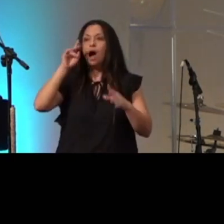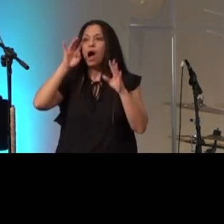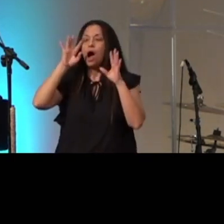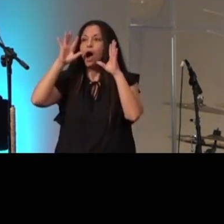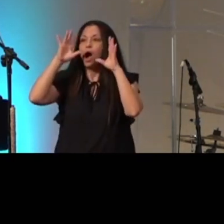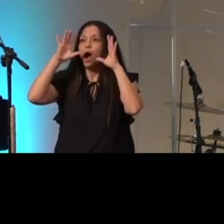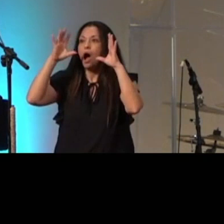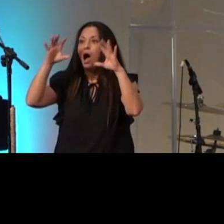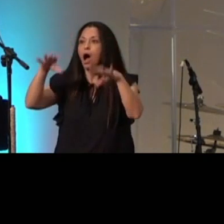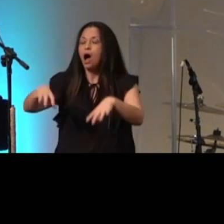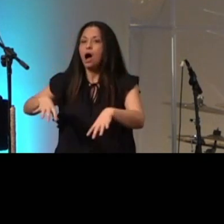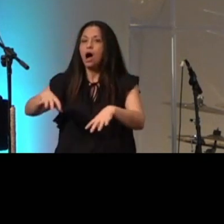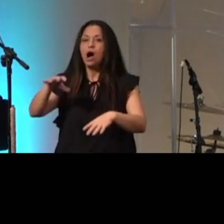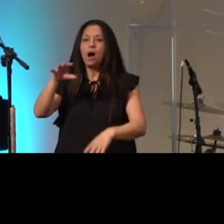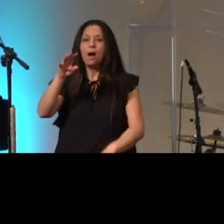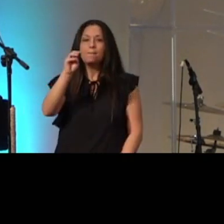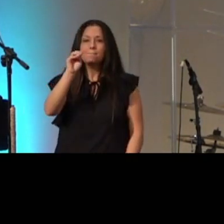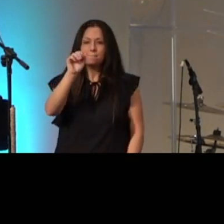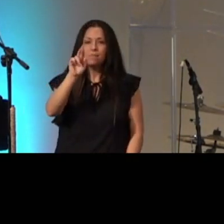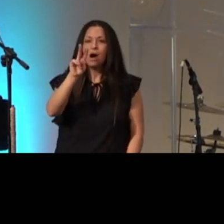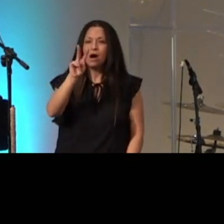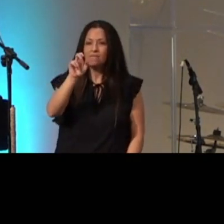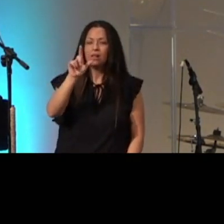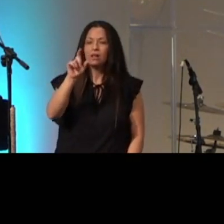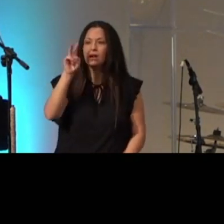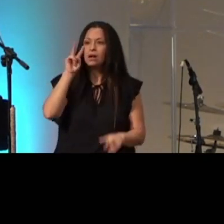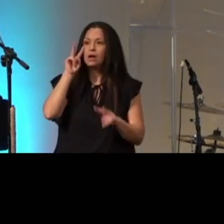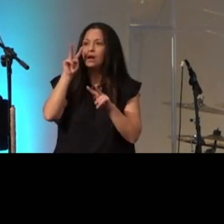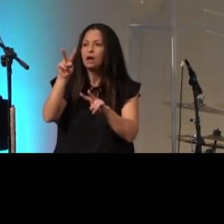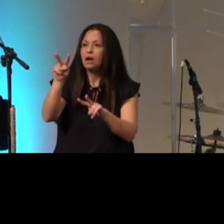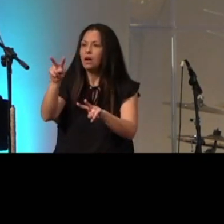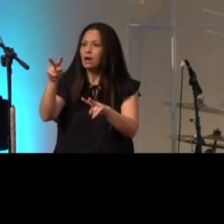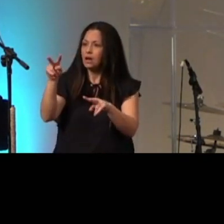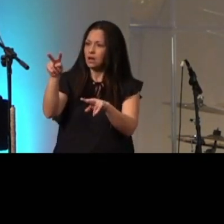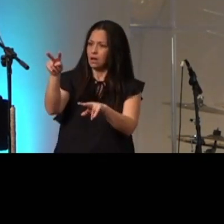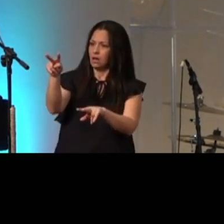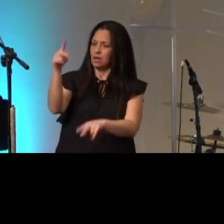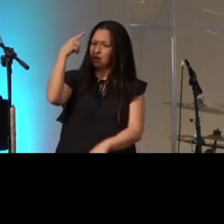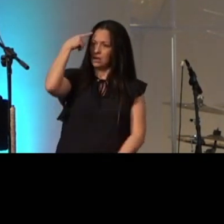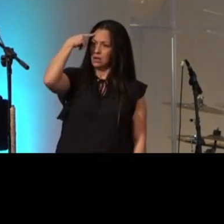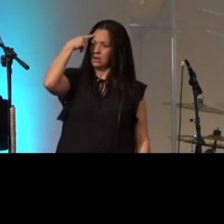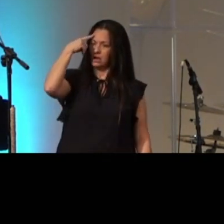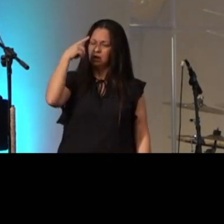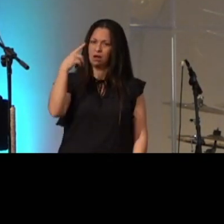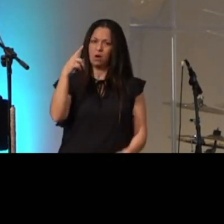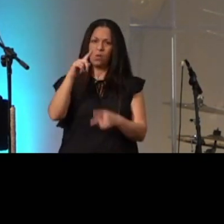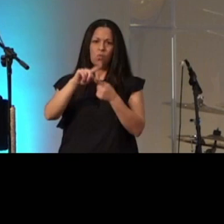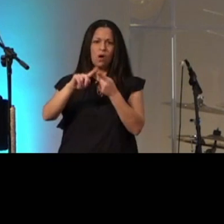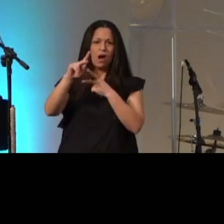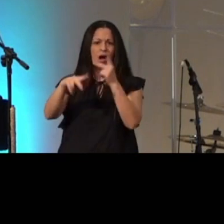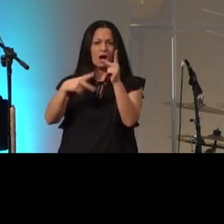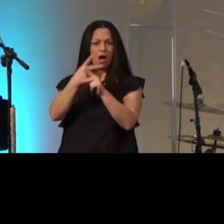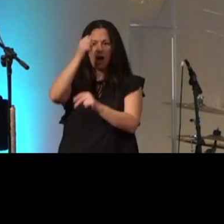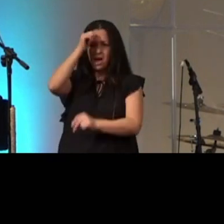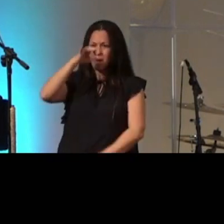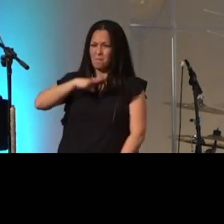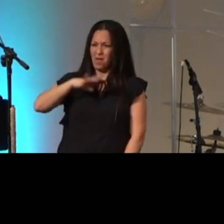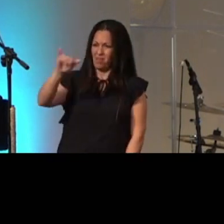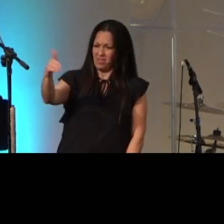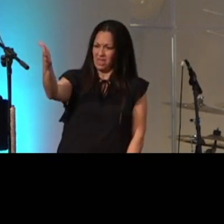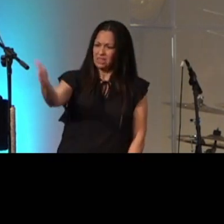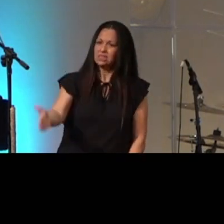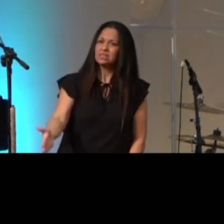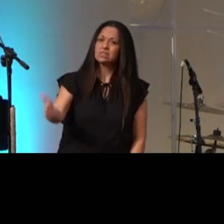and asked the question what sort of man is this when you experience when you